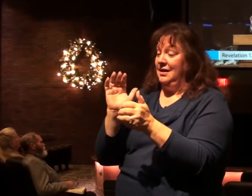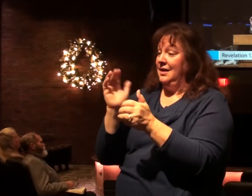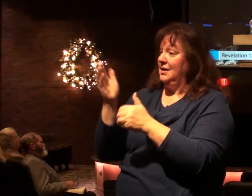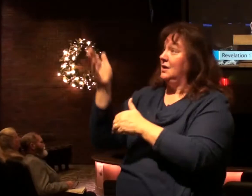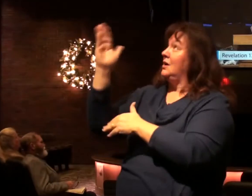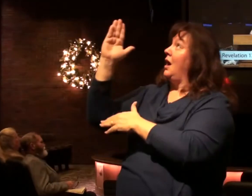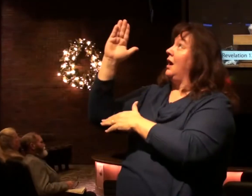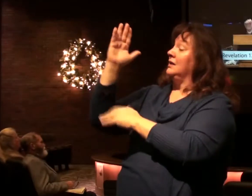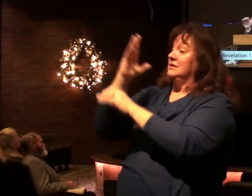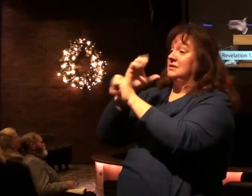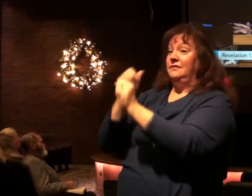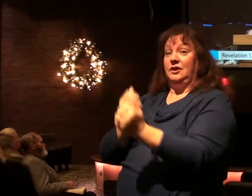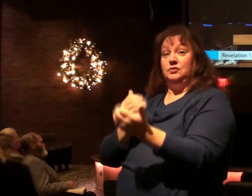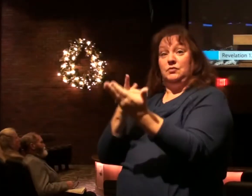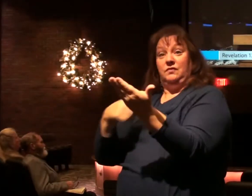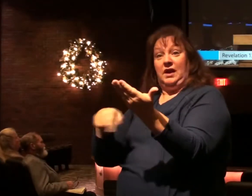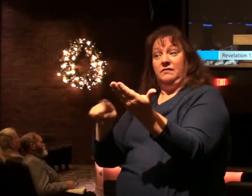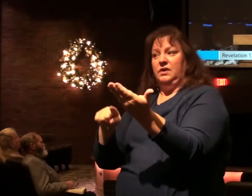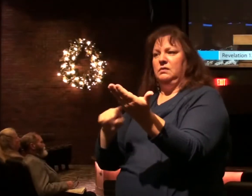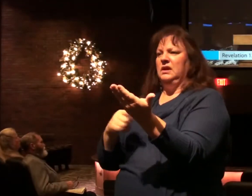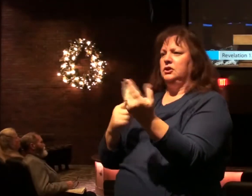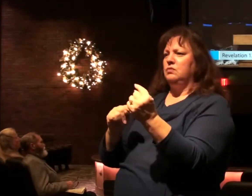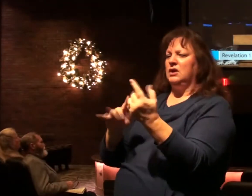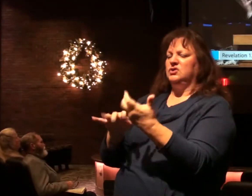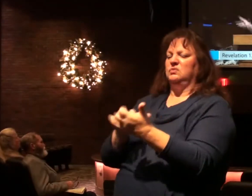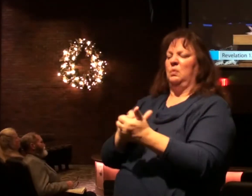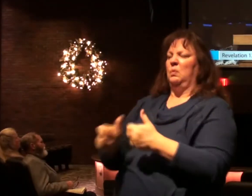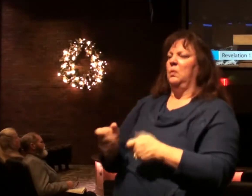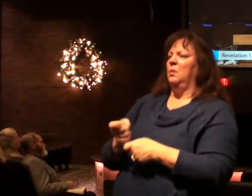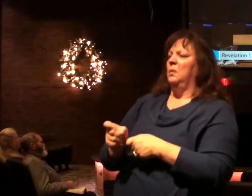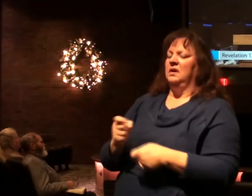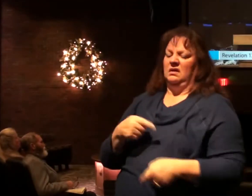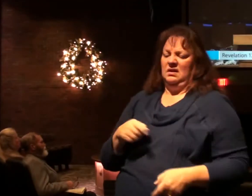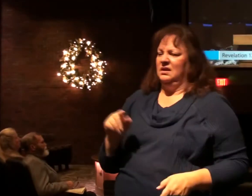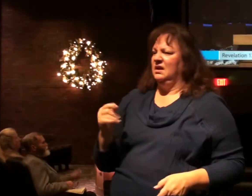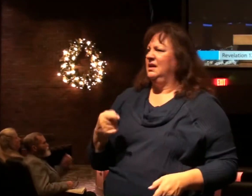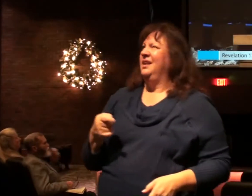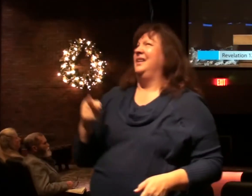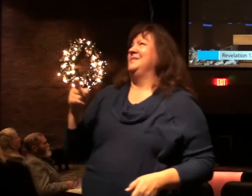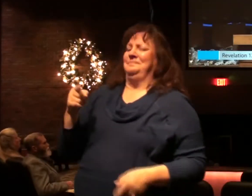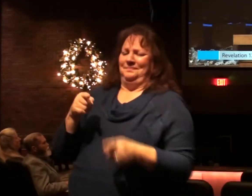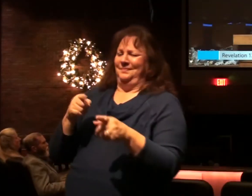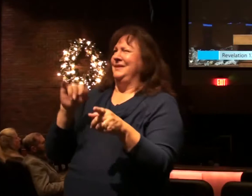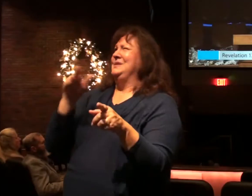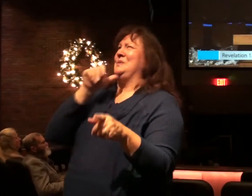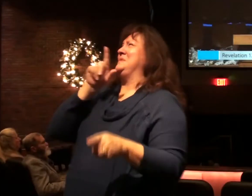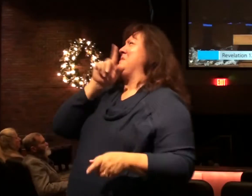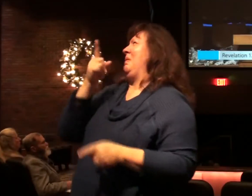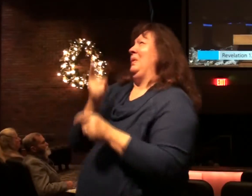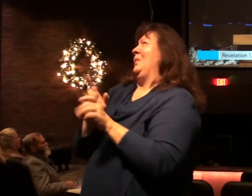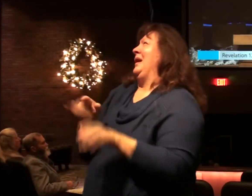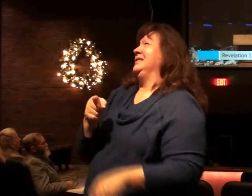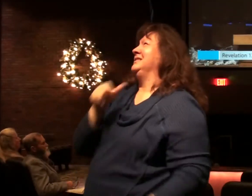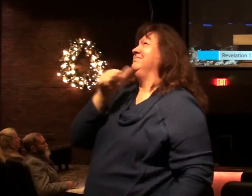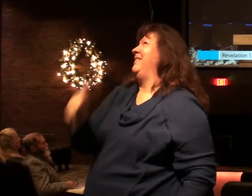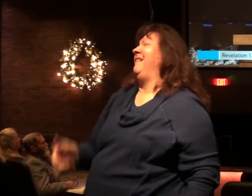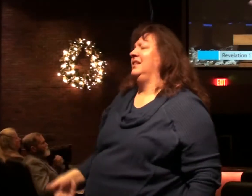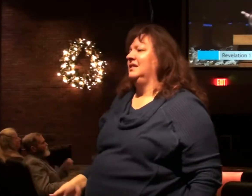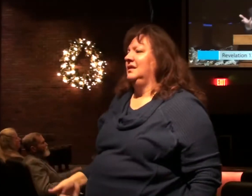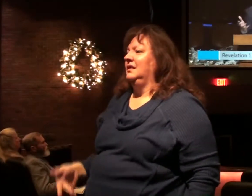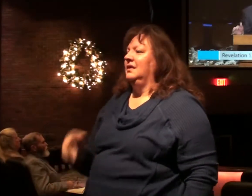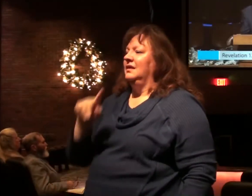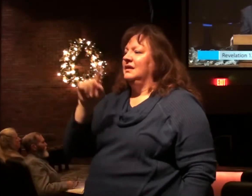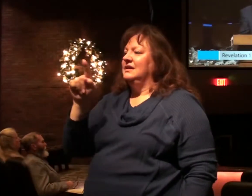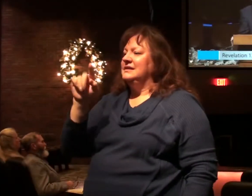God has provided for sinners. What's he saying about Job? He's not really righteous. We were in